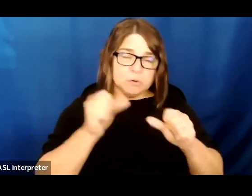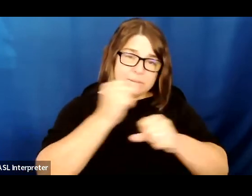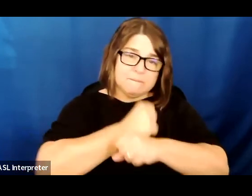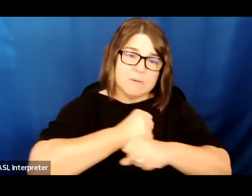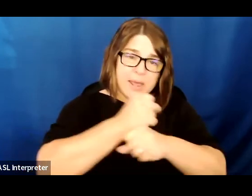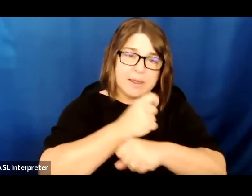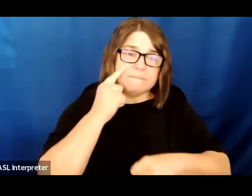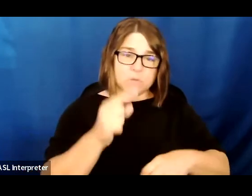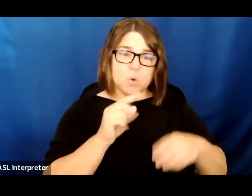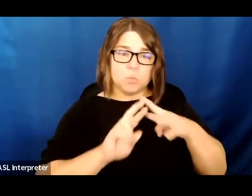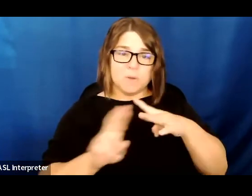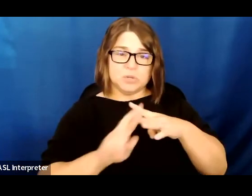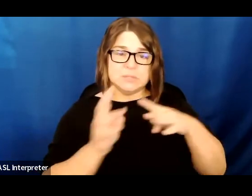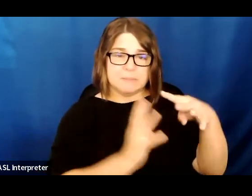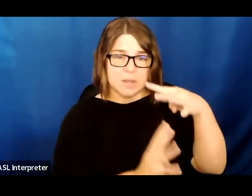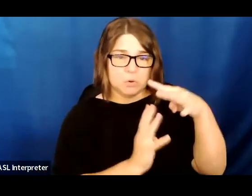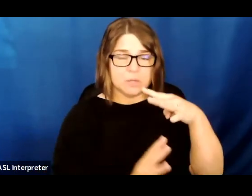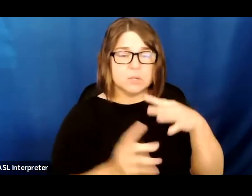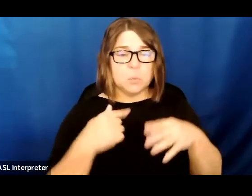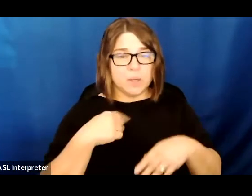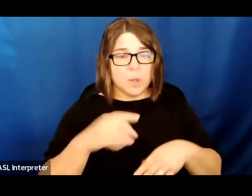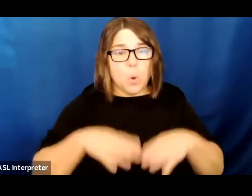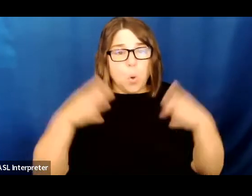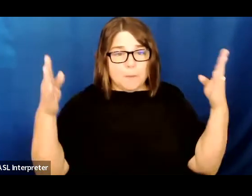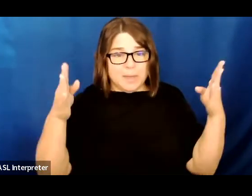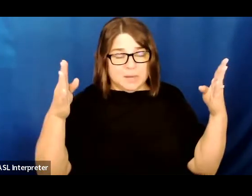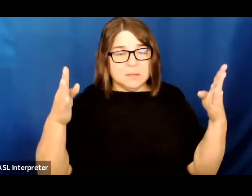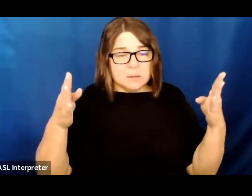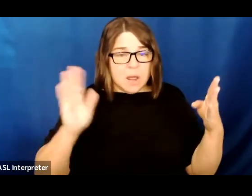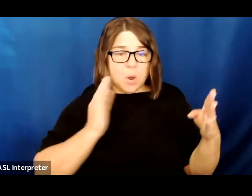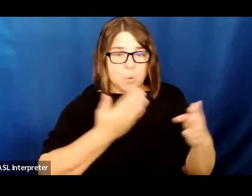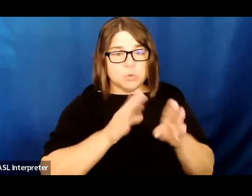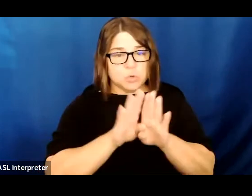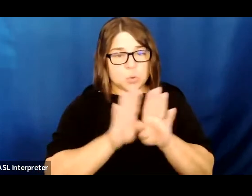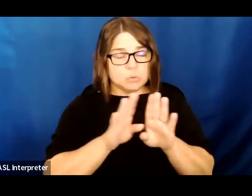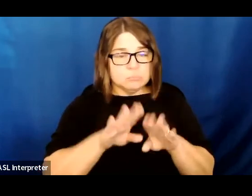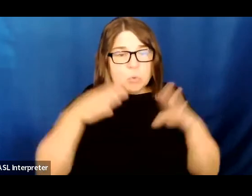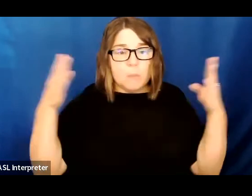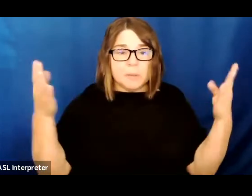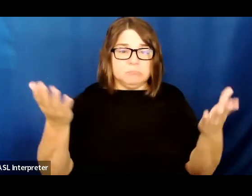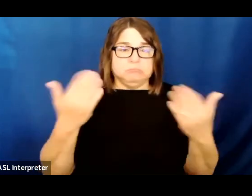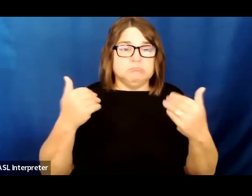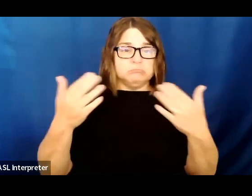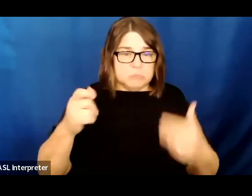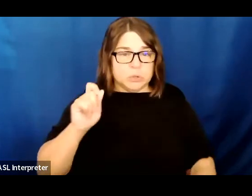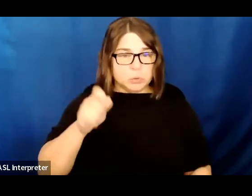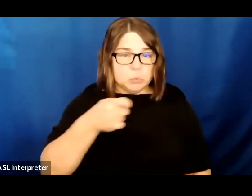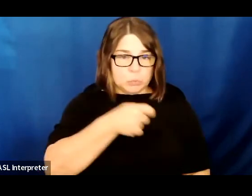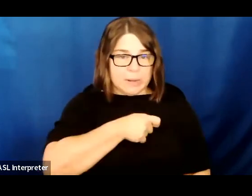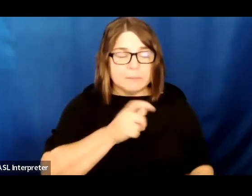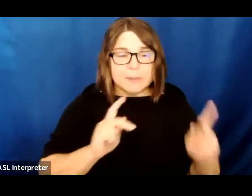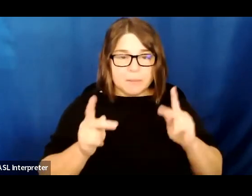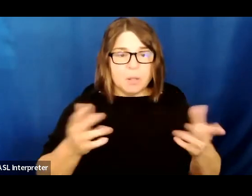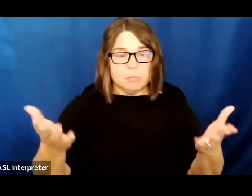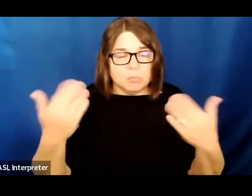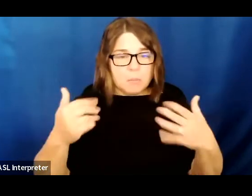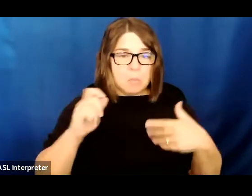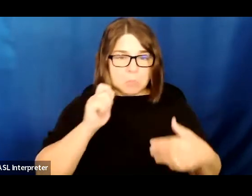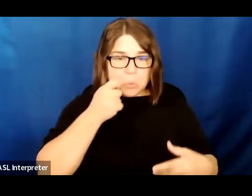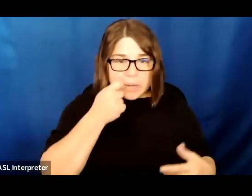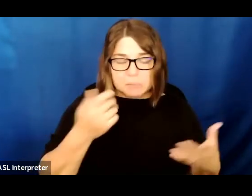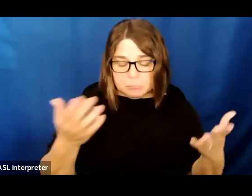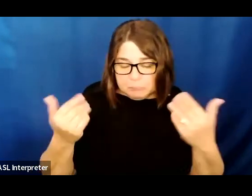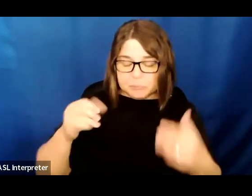Canada rightly opened our doors to Ukrainians, but we often do not live up to our building as a place offering sanctuary. So many